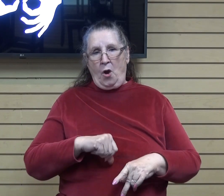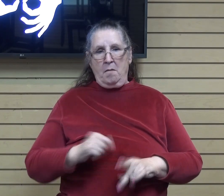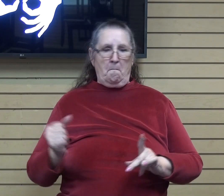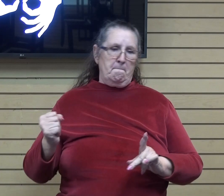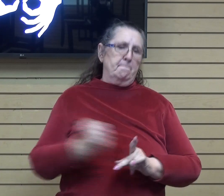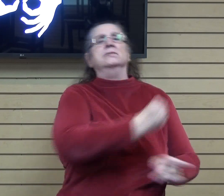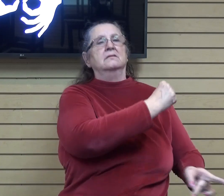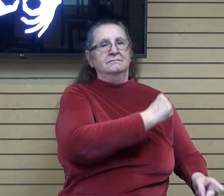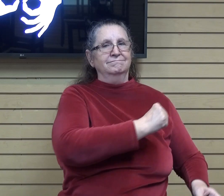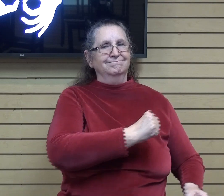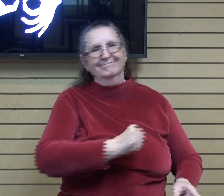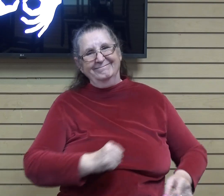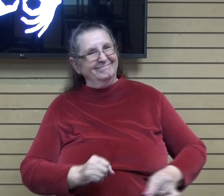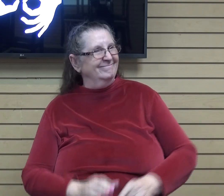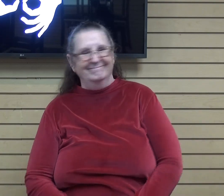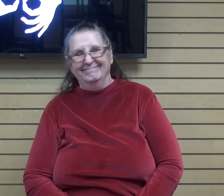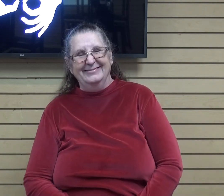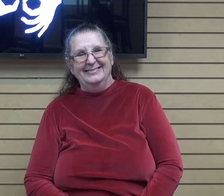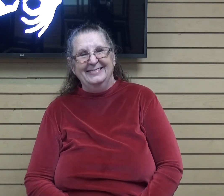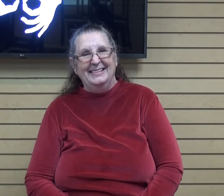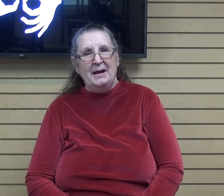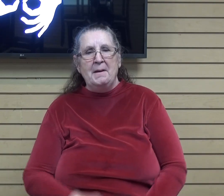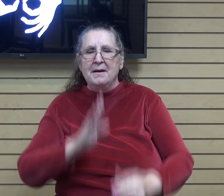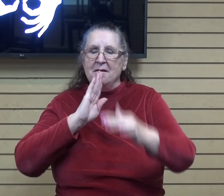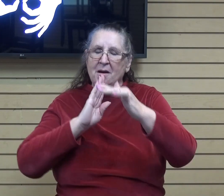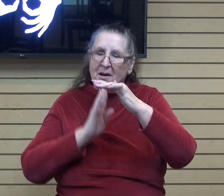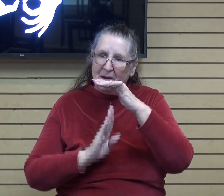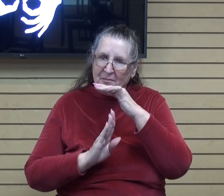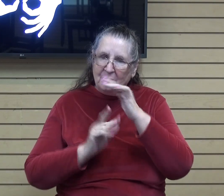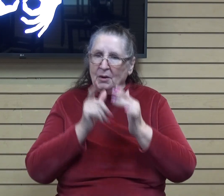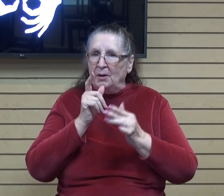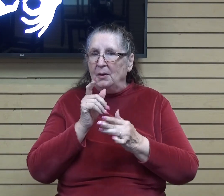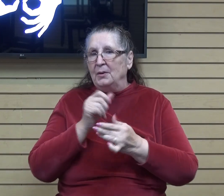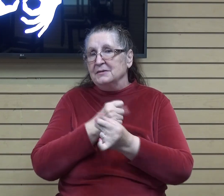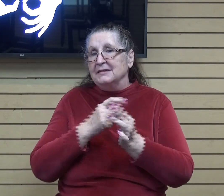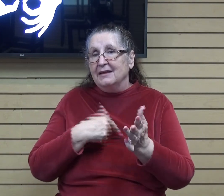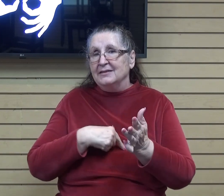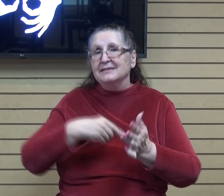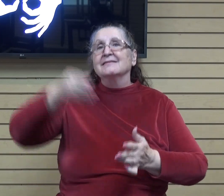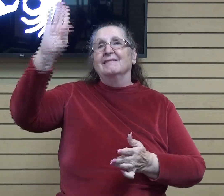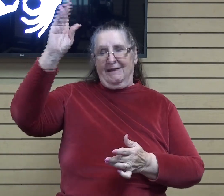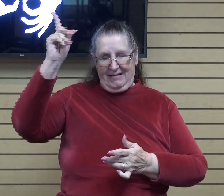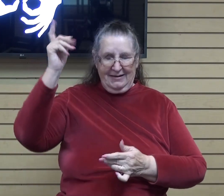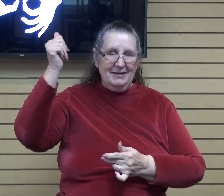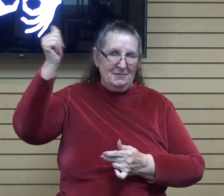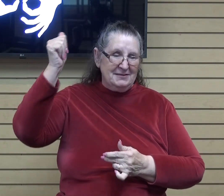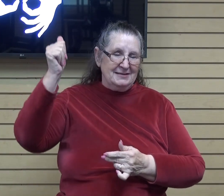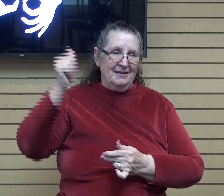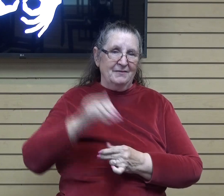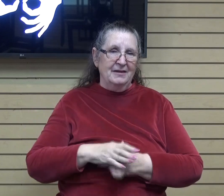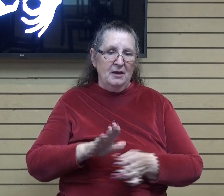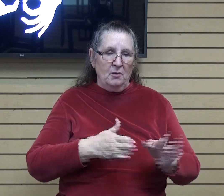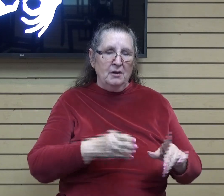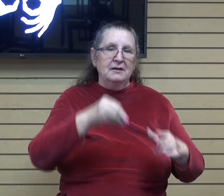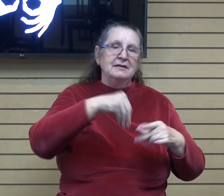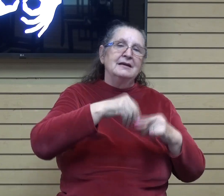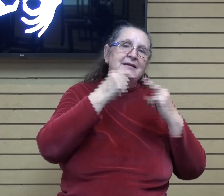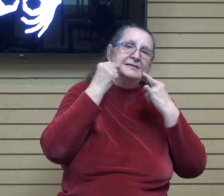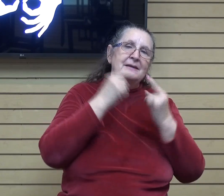sails to keep us humble. Who saved us? God did. We were dead in sin, but God gives